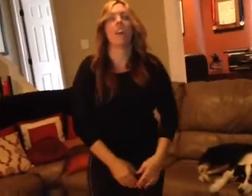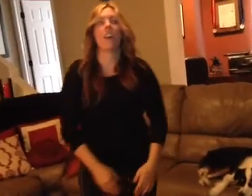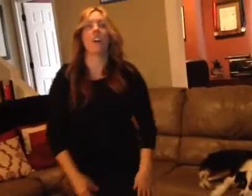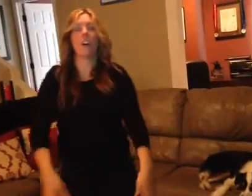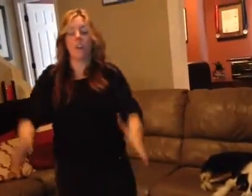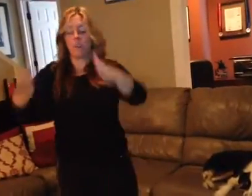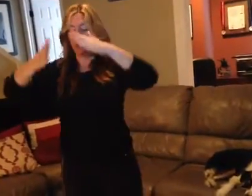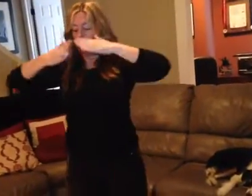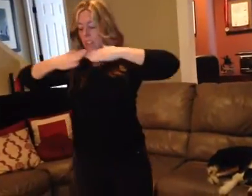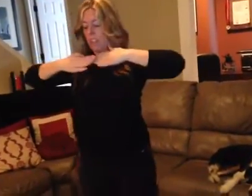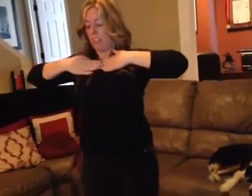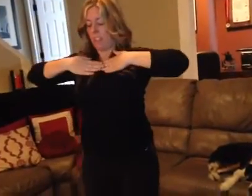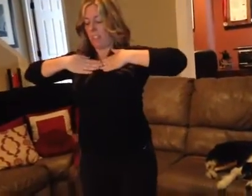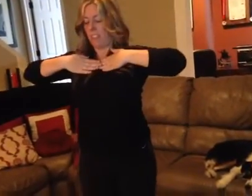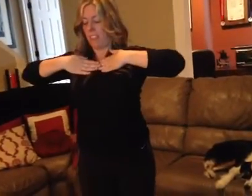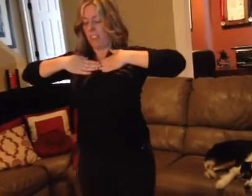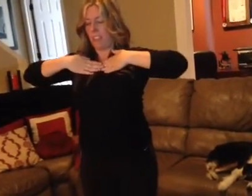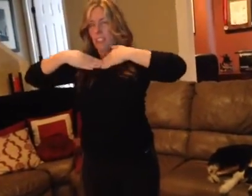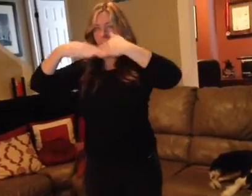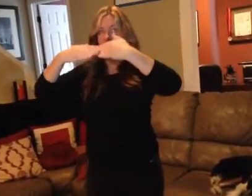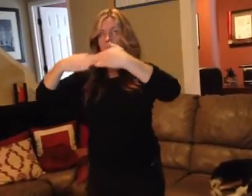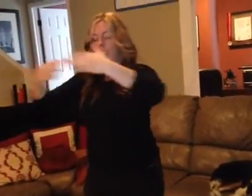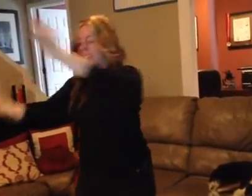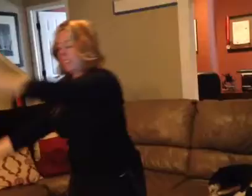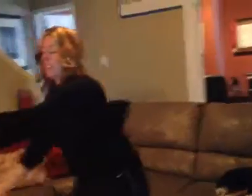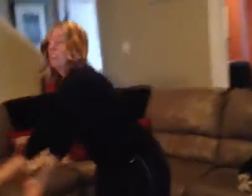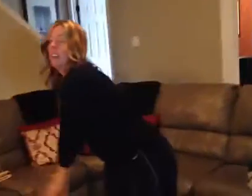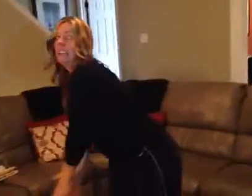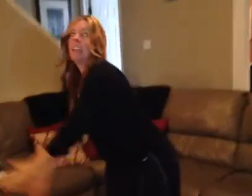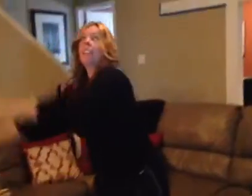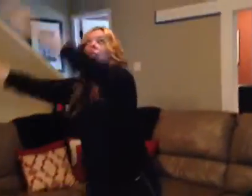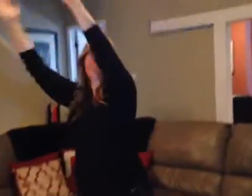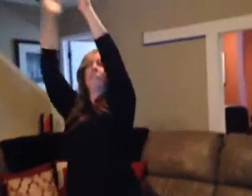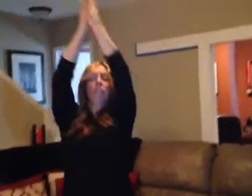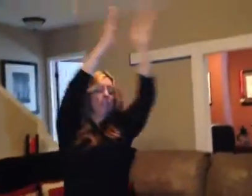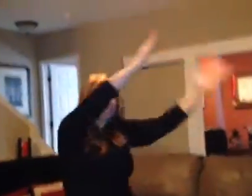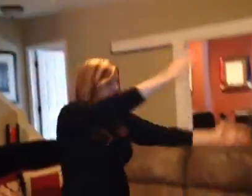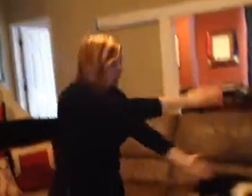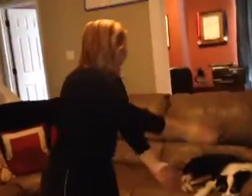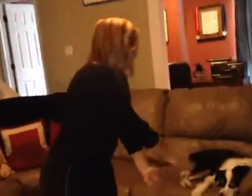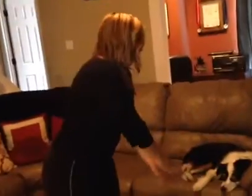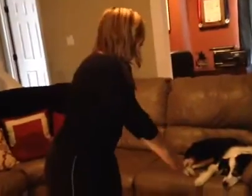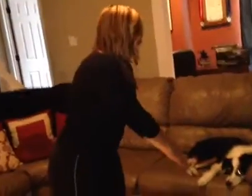the